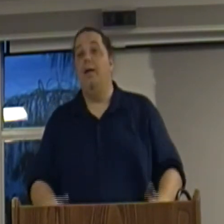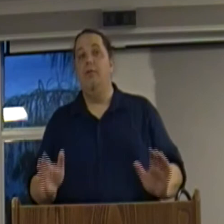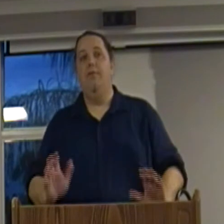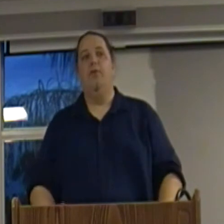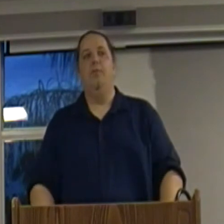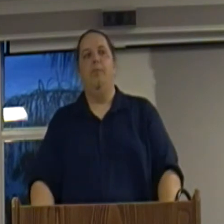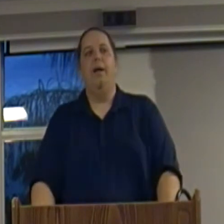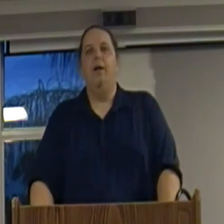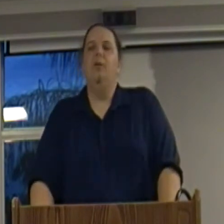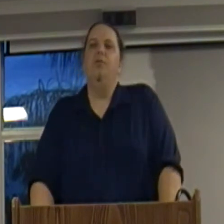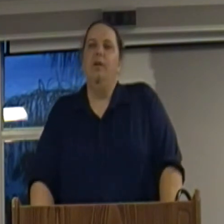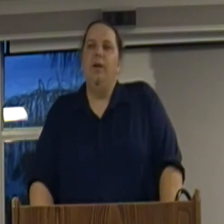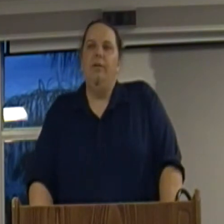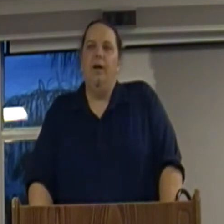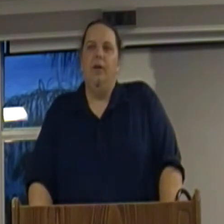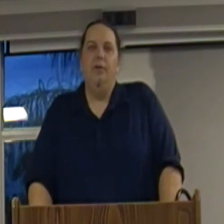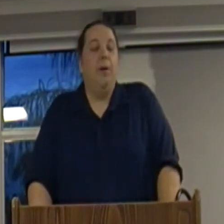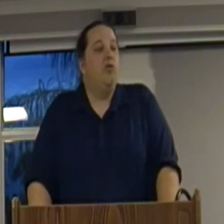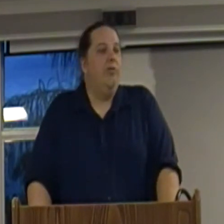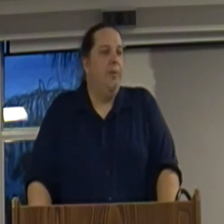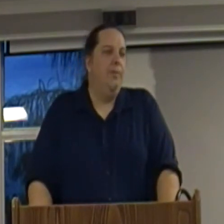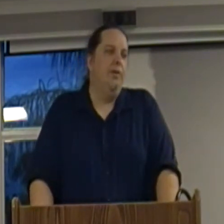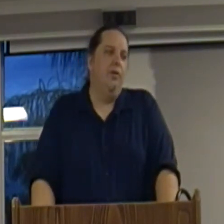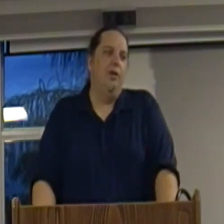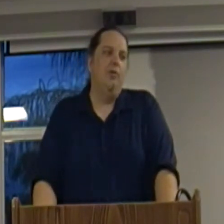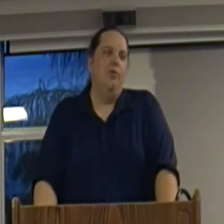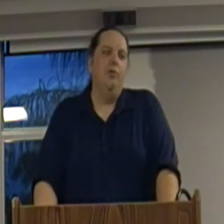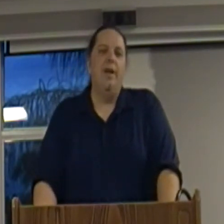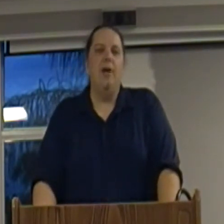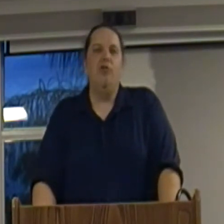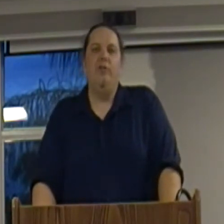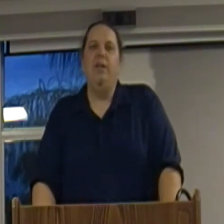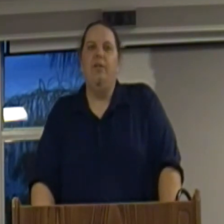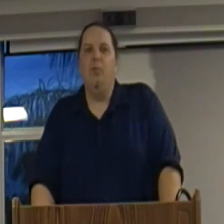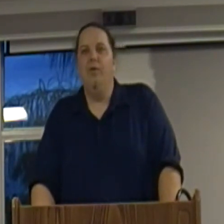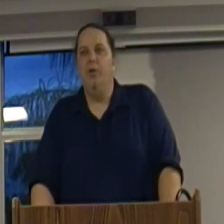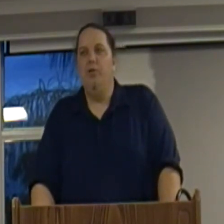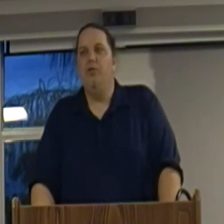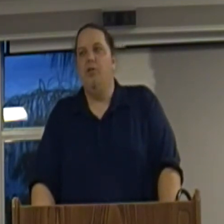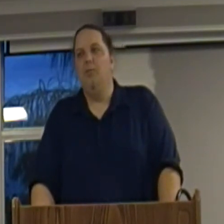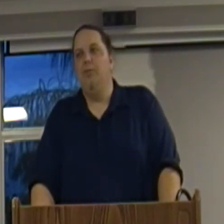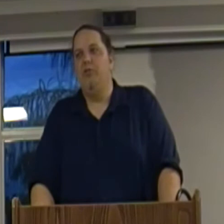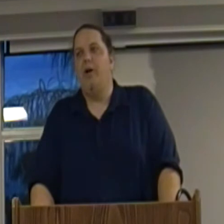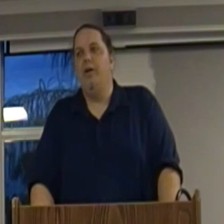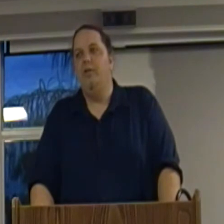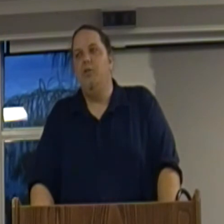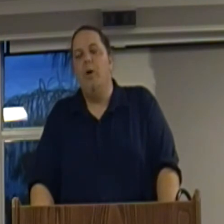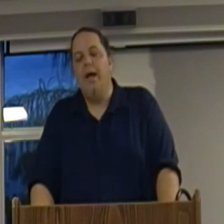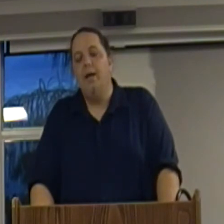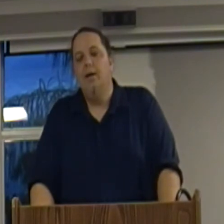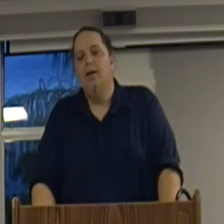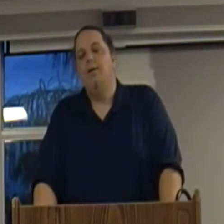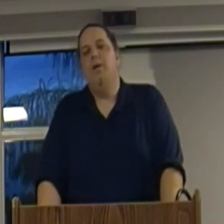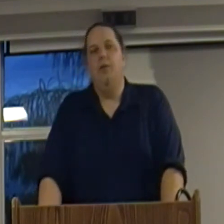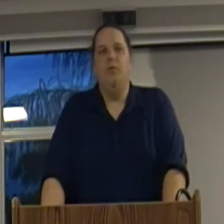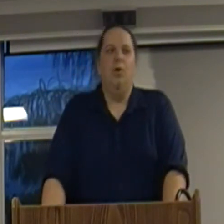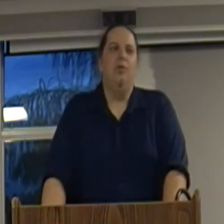and for my anarchist friends out there, and especially for people in other countries who gnash their teeth, you we use the term libertarian in this way, because, of course,